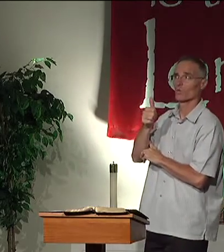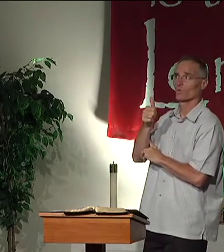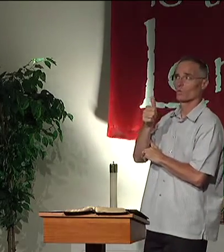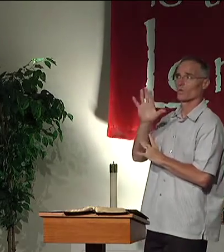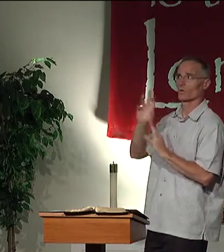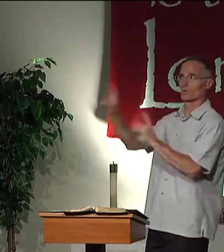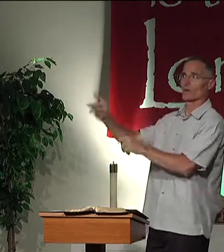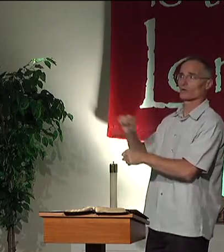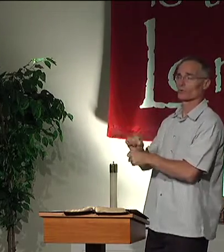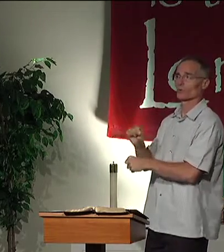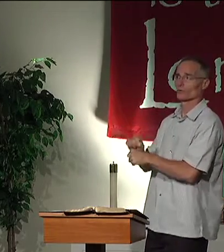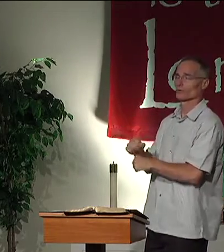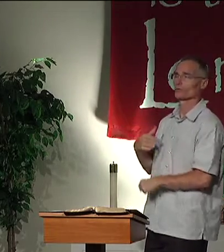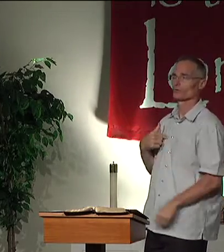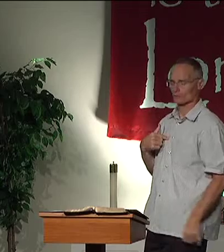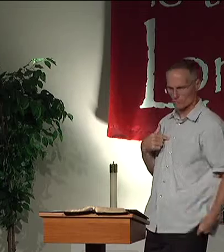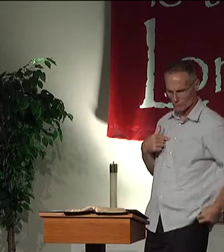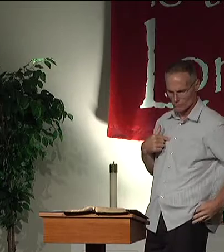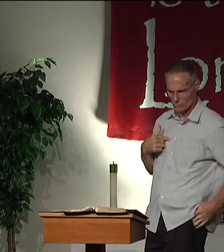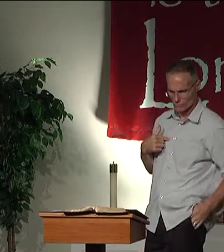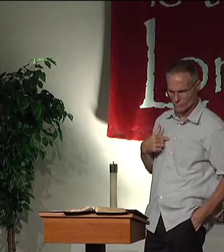But tomorrow, when I go back to work,